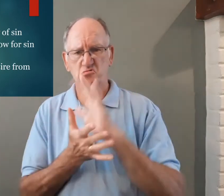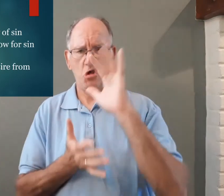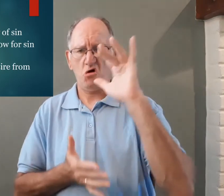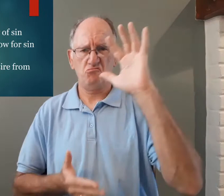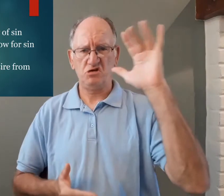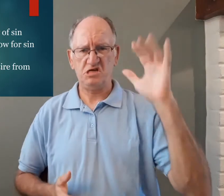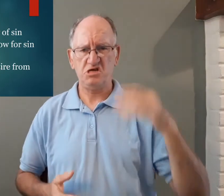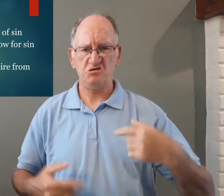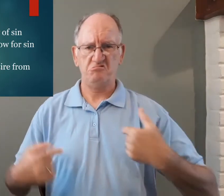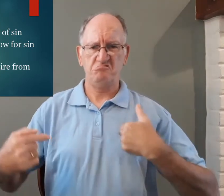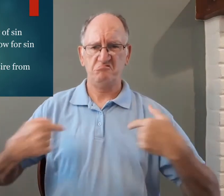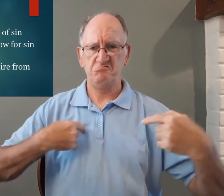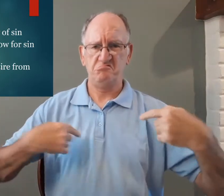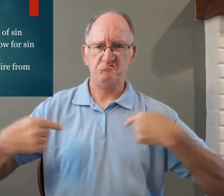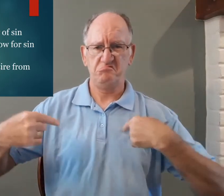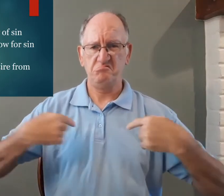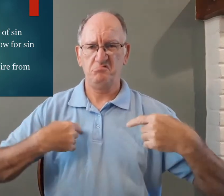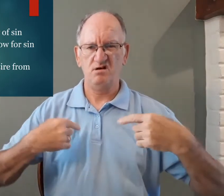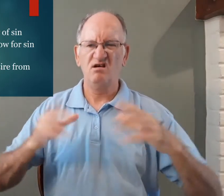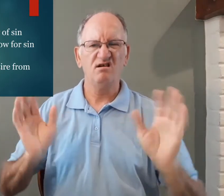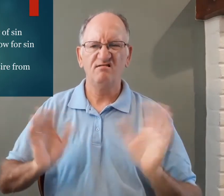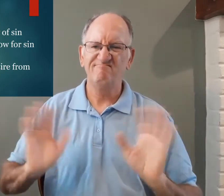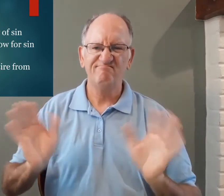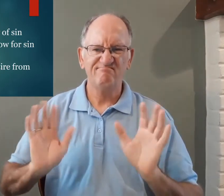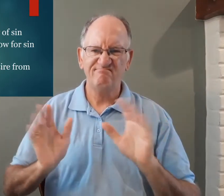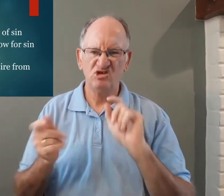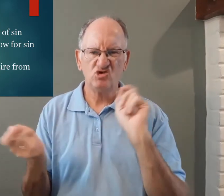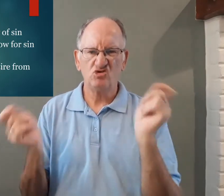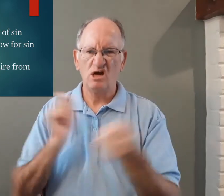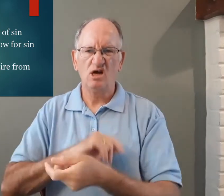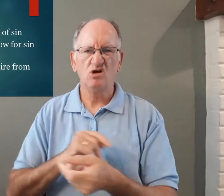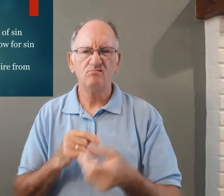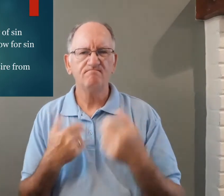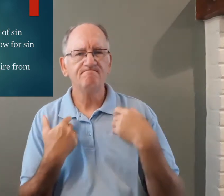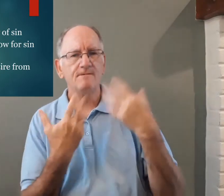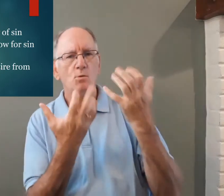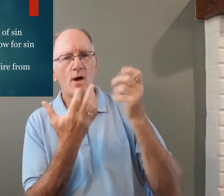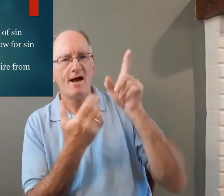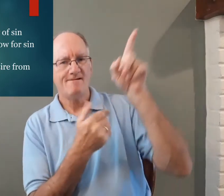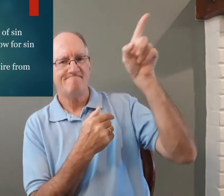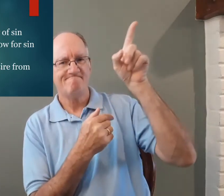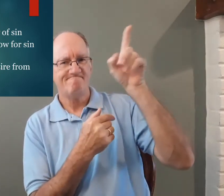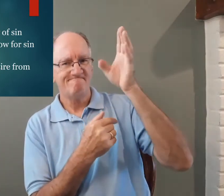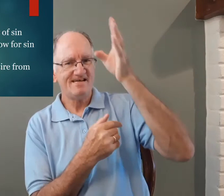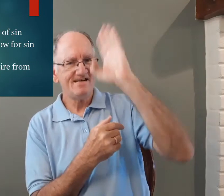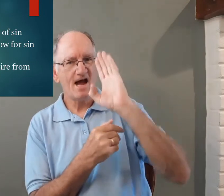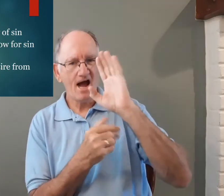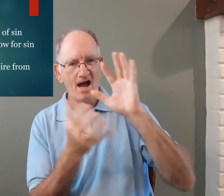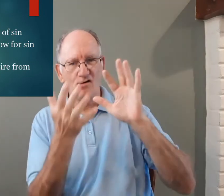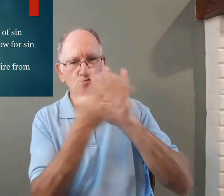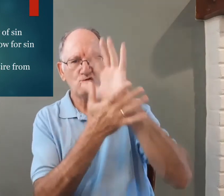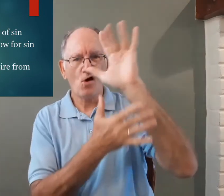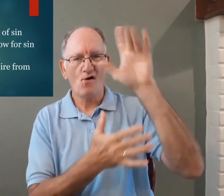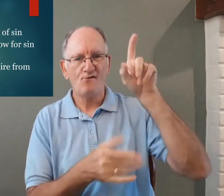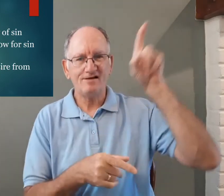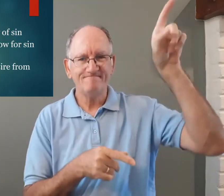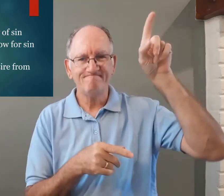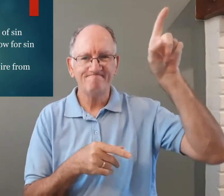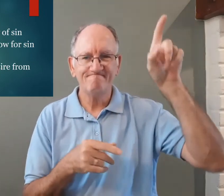glory or self glory thinking about yourself and changing and wanting god's glory